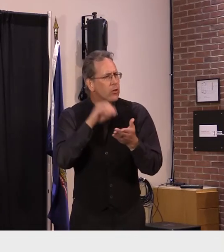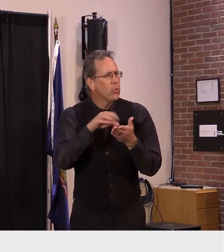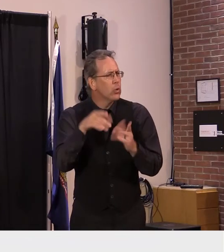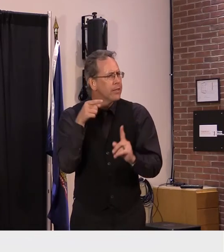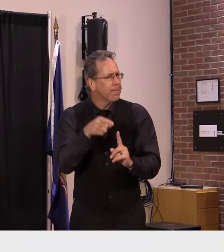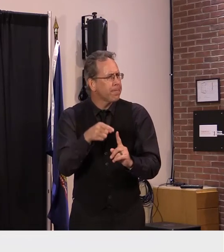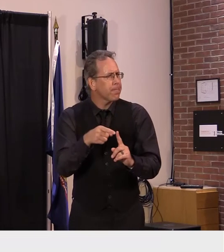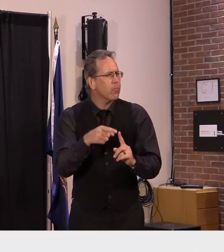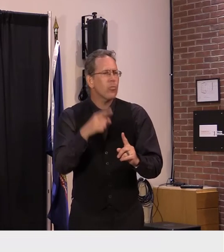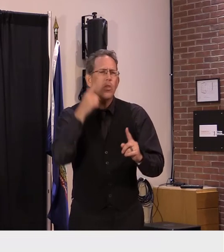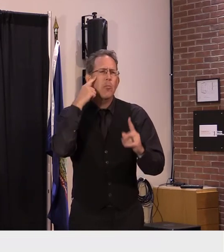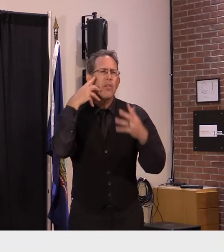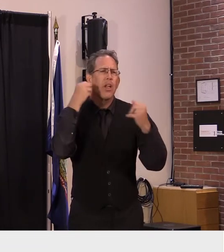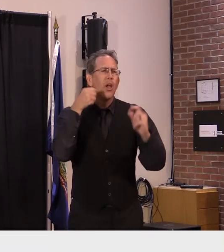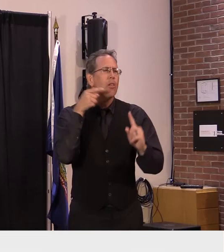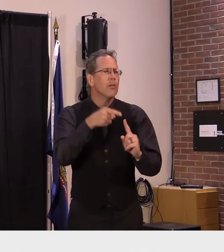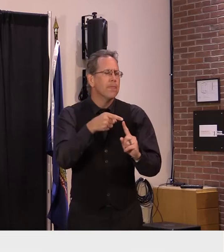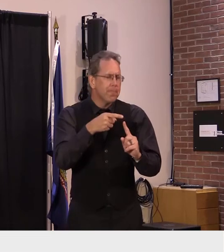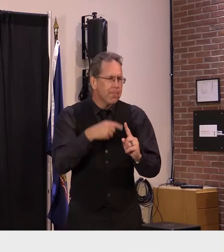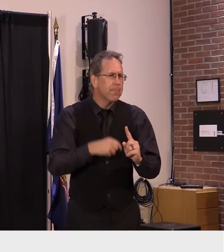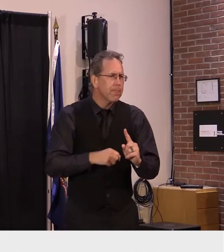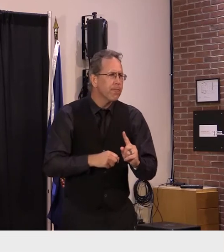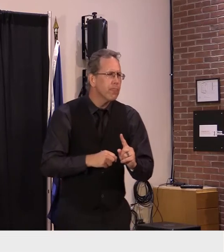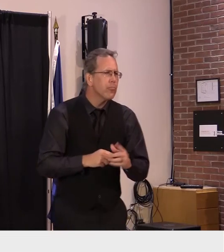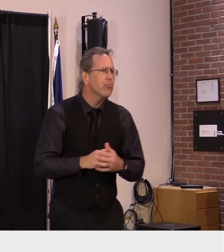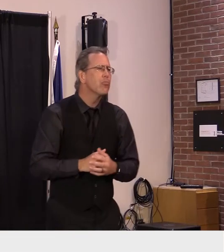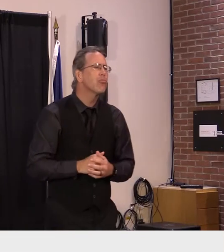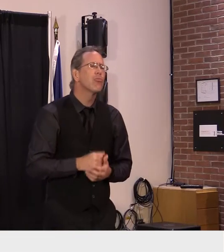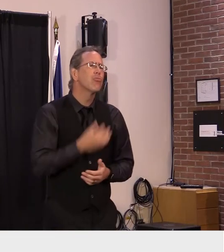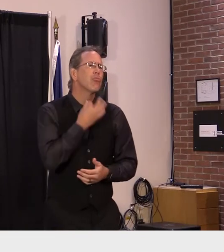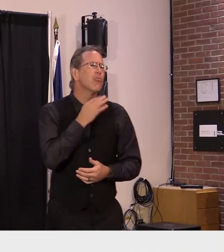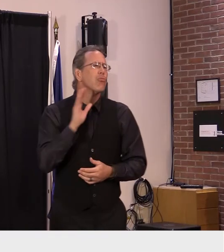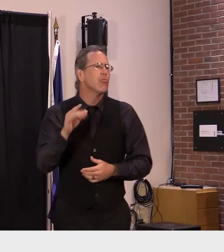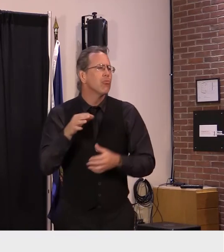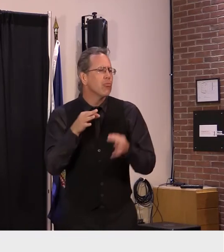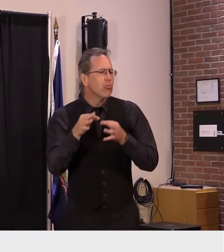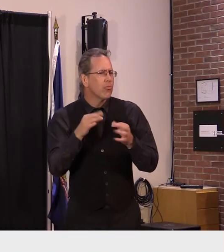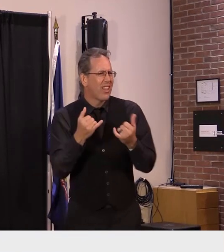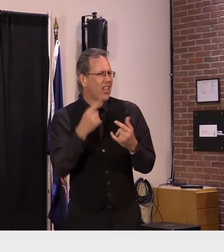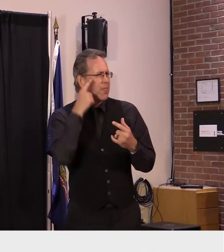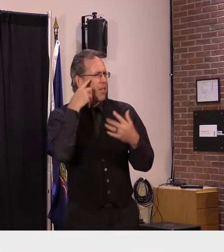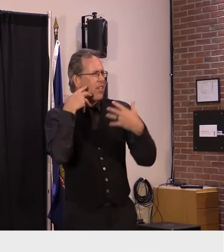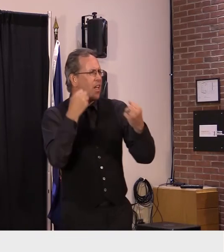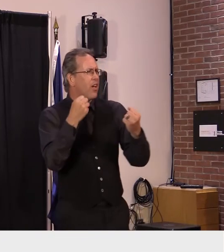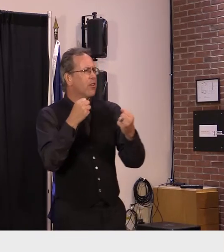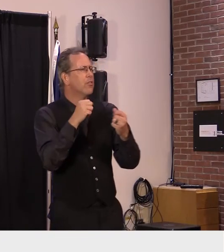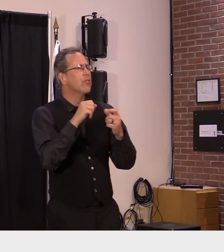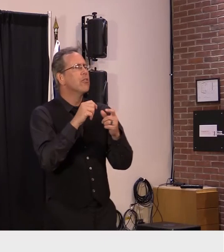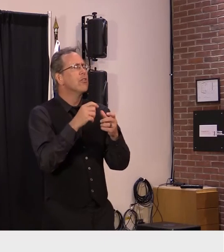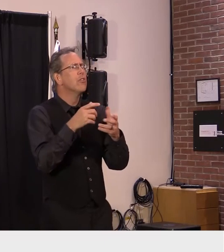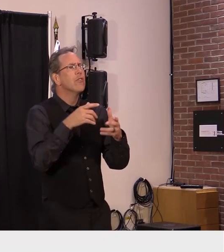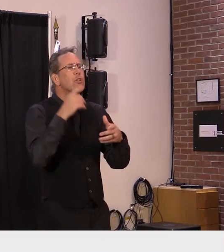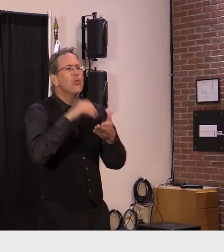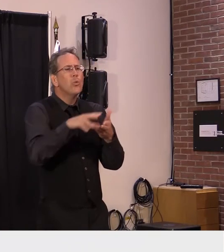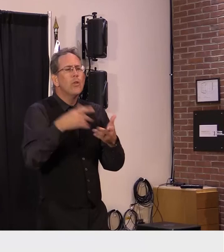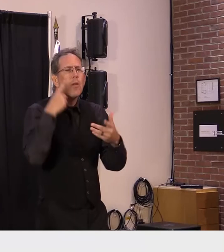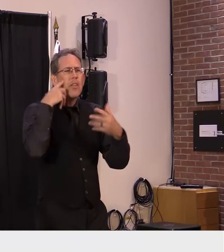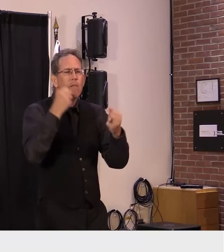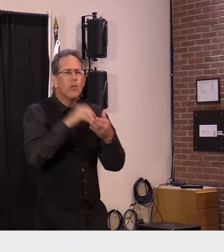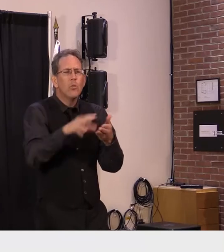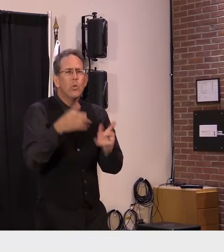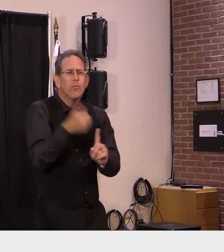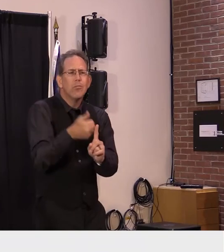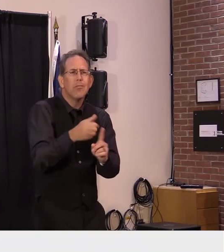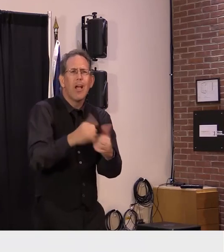mental health side where would you describe we're at in terms of mental health services for students like you've mentioned um that